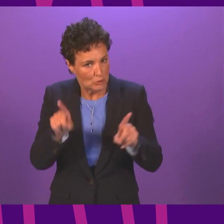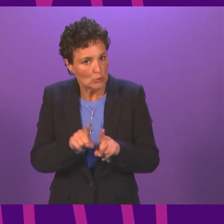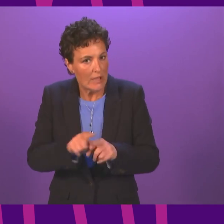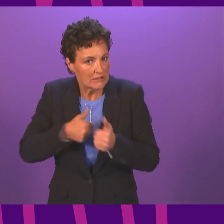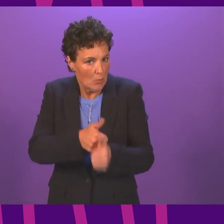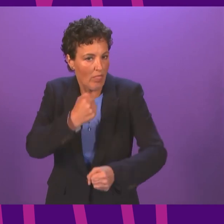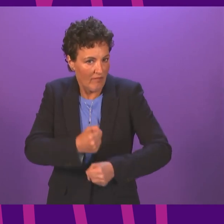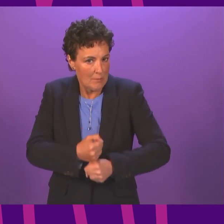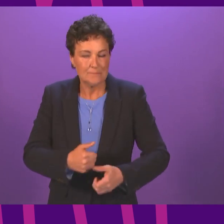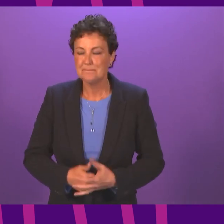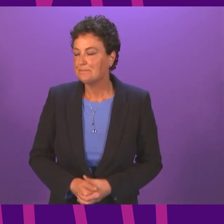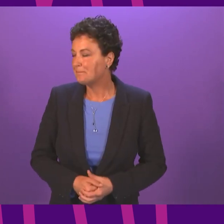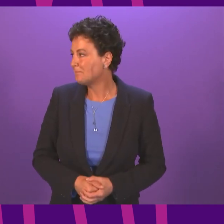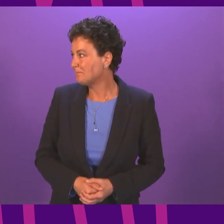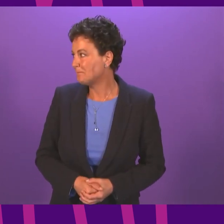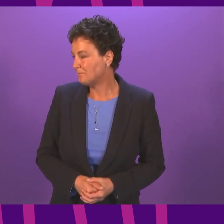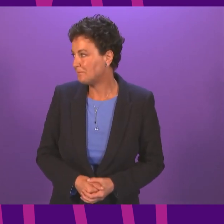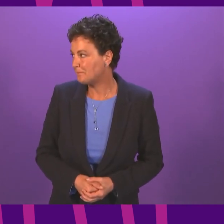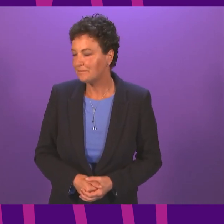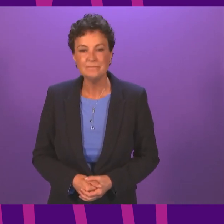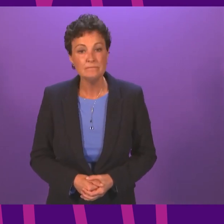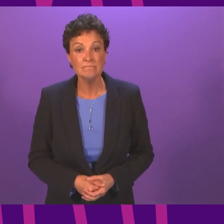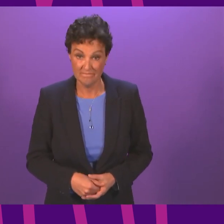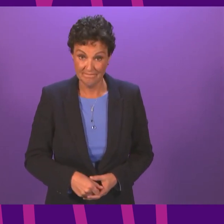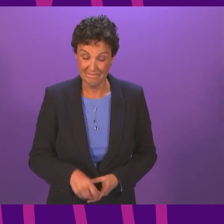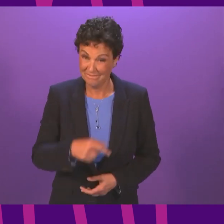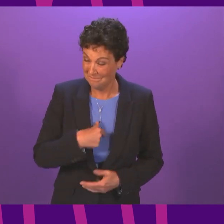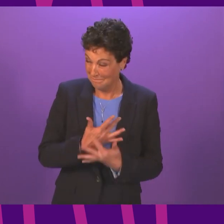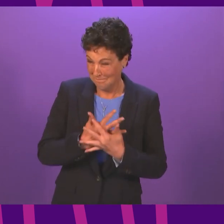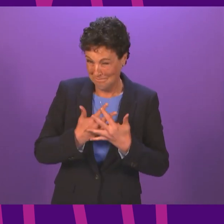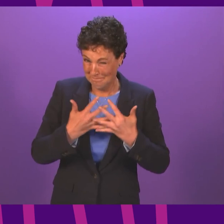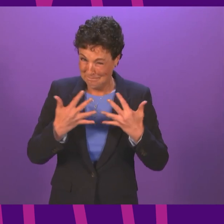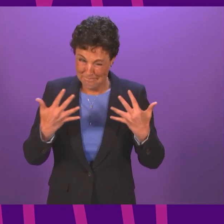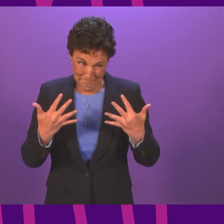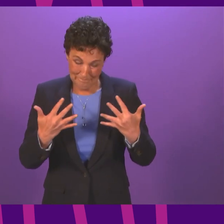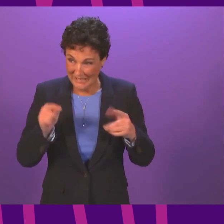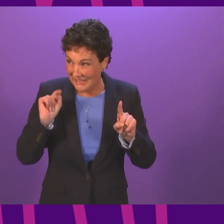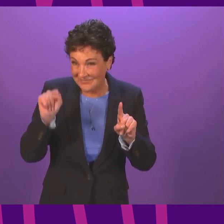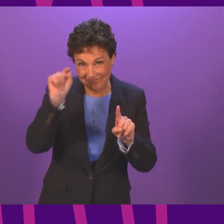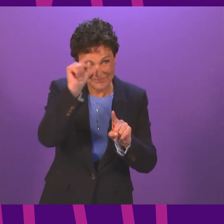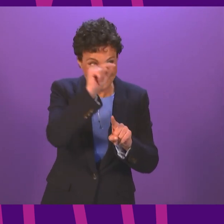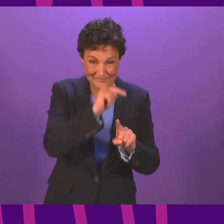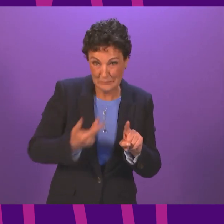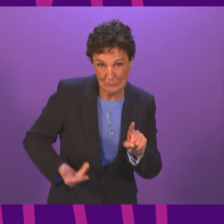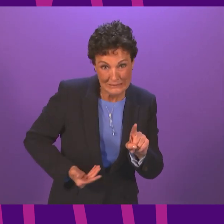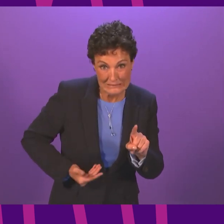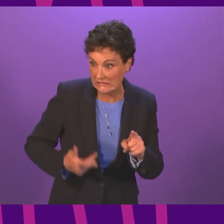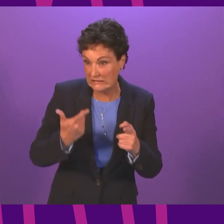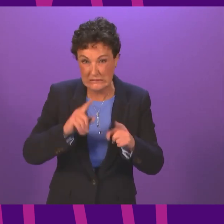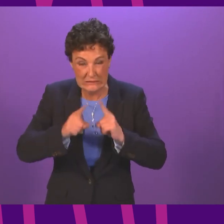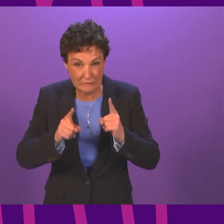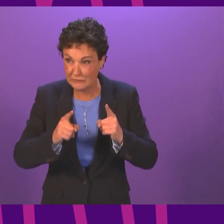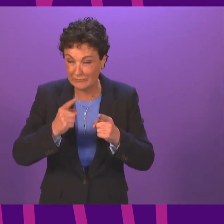thank you many key sectors in Scotland and in particular here in the Highlands such as hospitality and farming are already